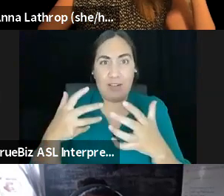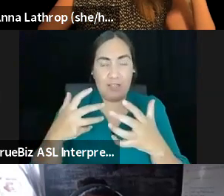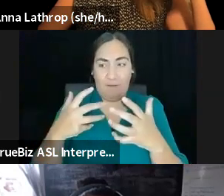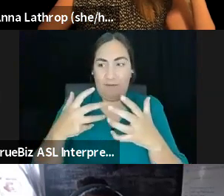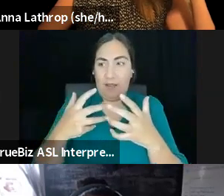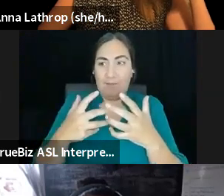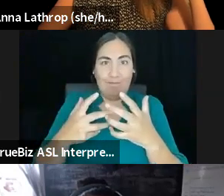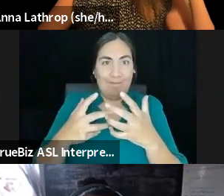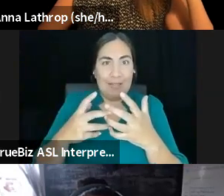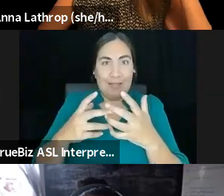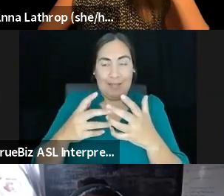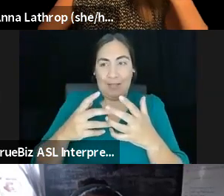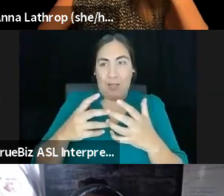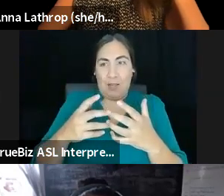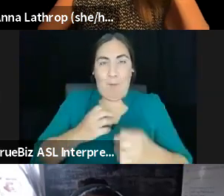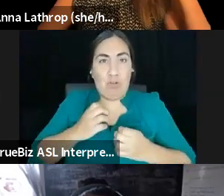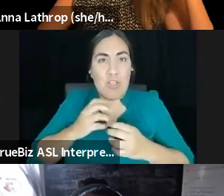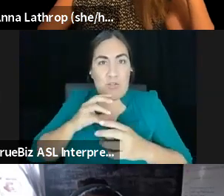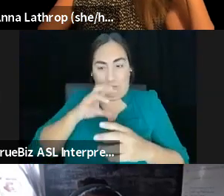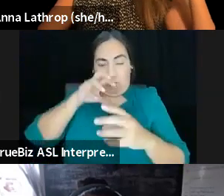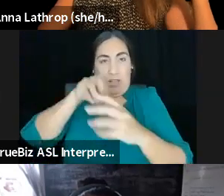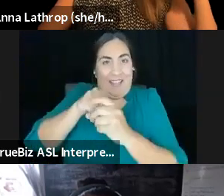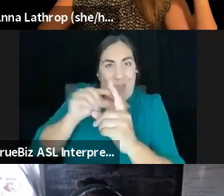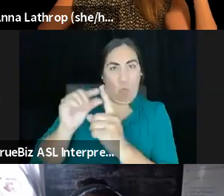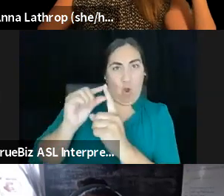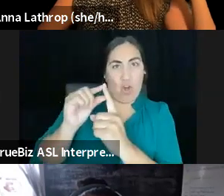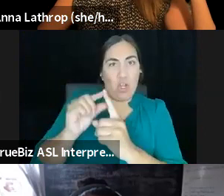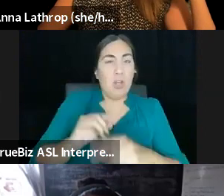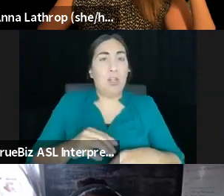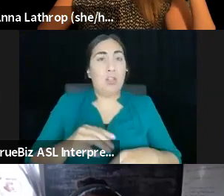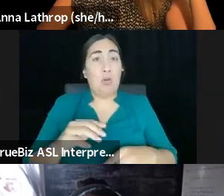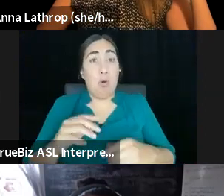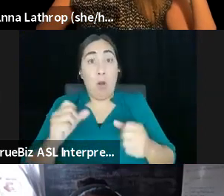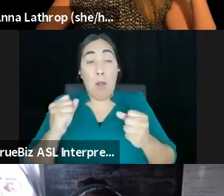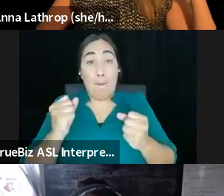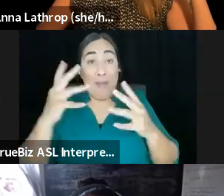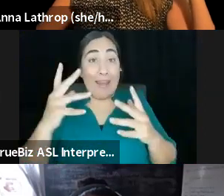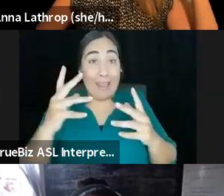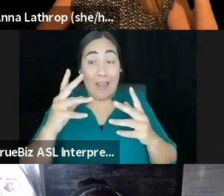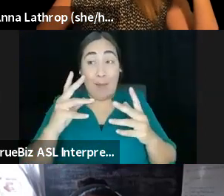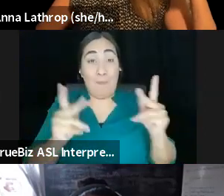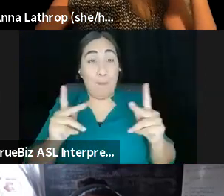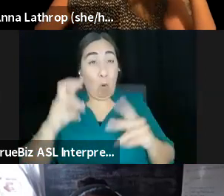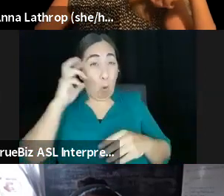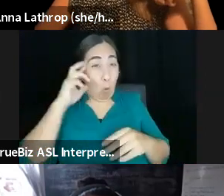And I think a lot of people have come to realize that a lot of our language, uh, is perhaps rooted